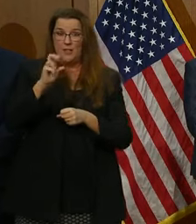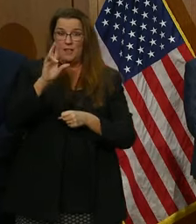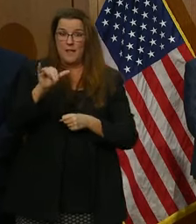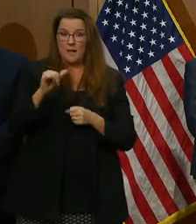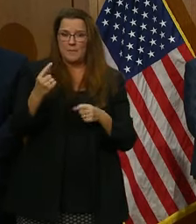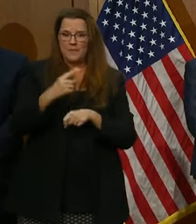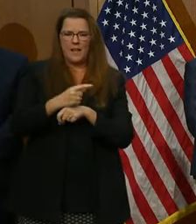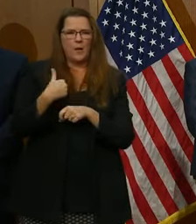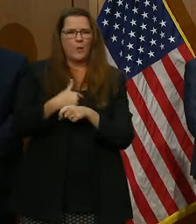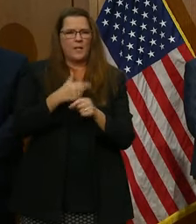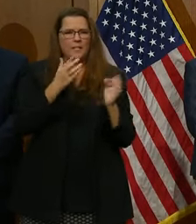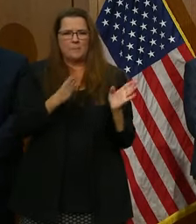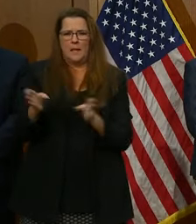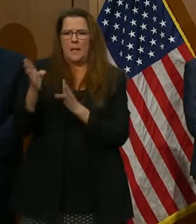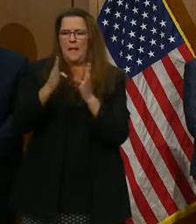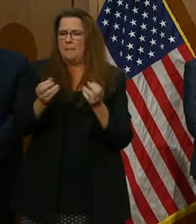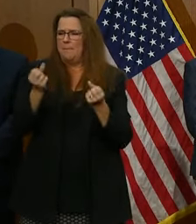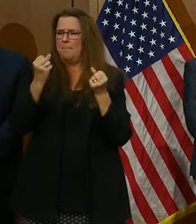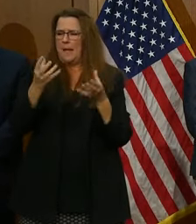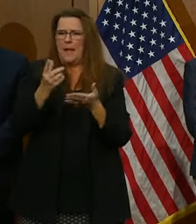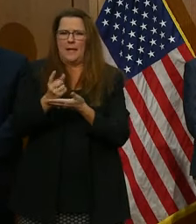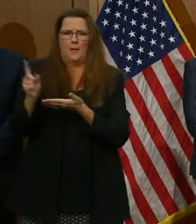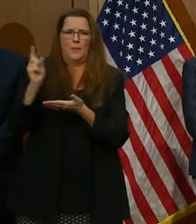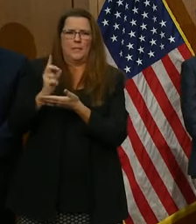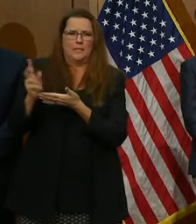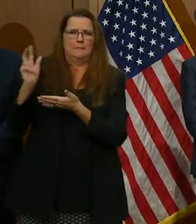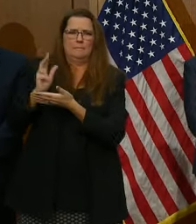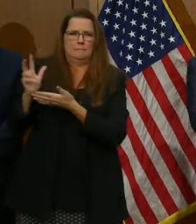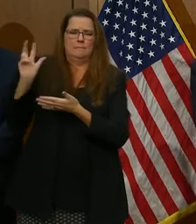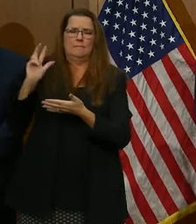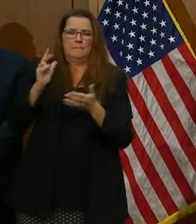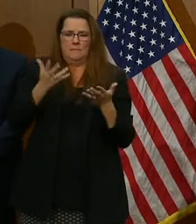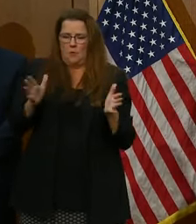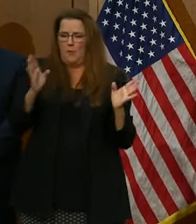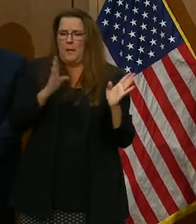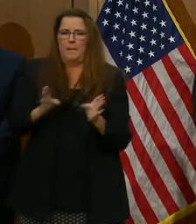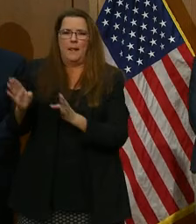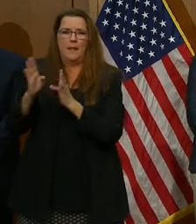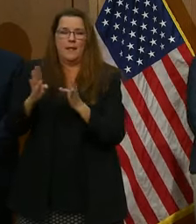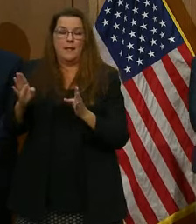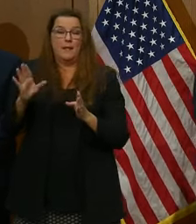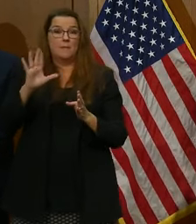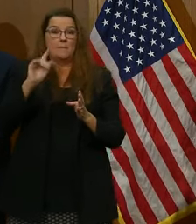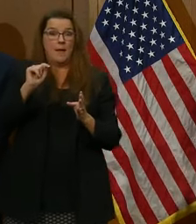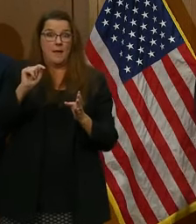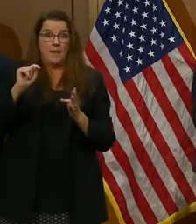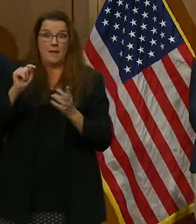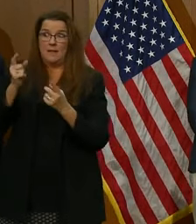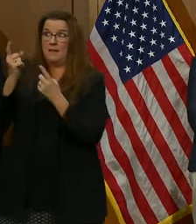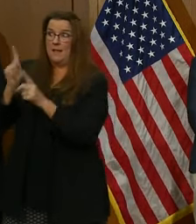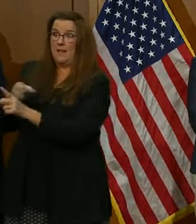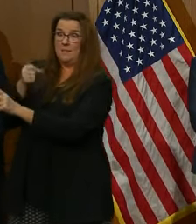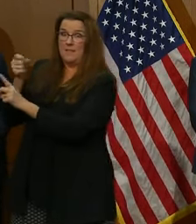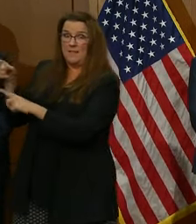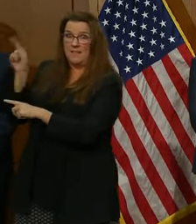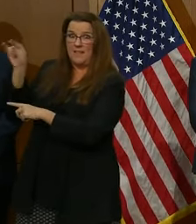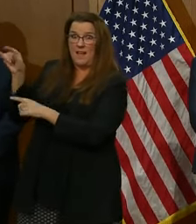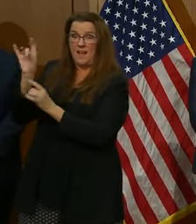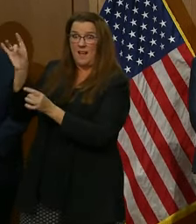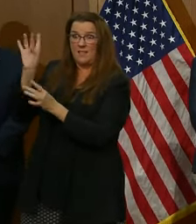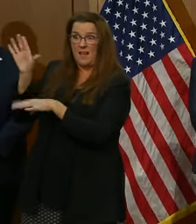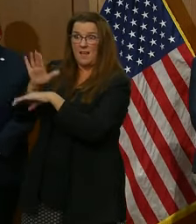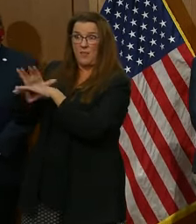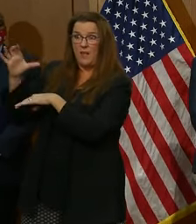many, many weeks ago. However, the violent attack on our nation's Capitol and the threats against state capitals